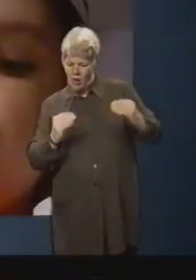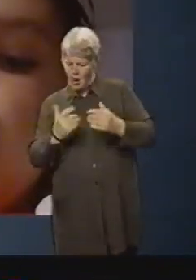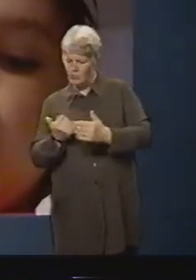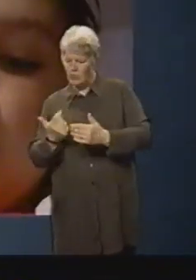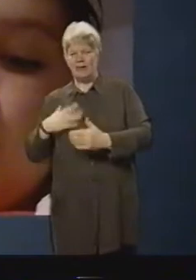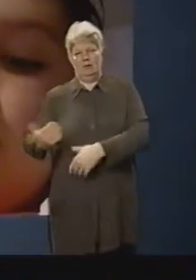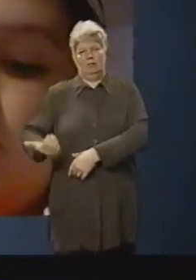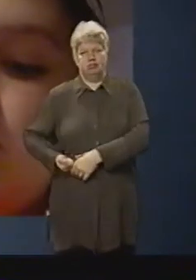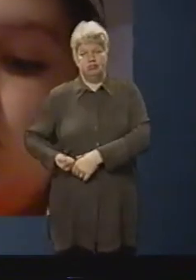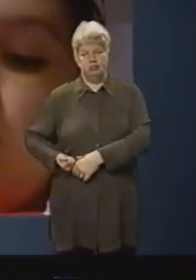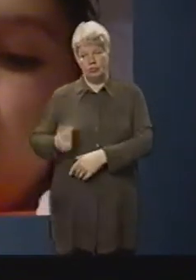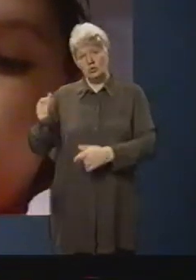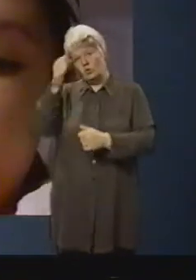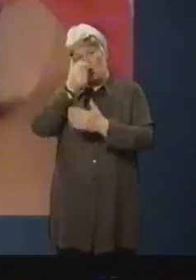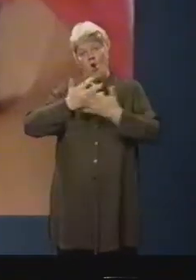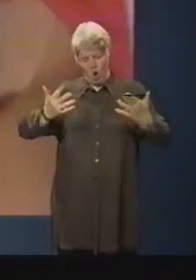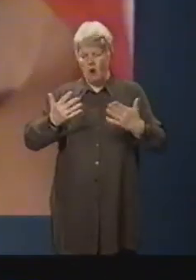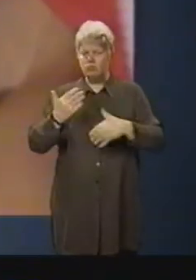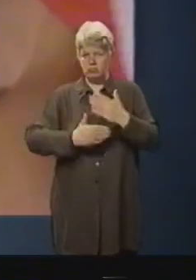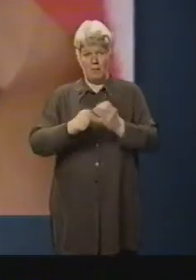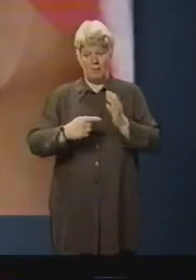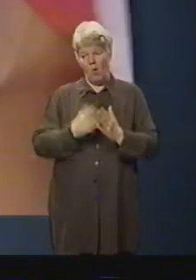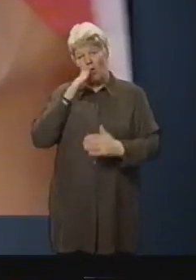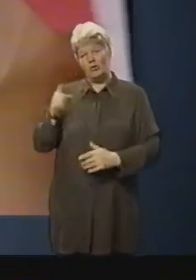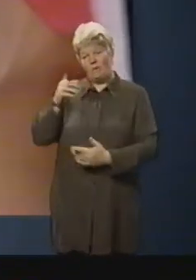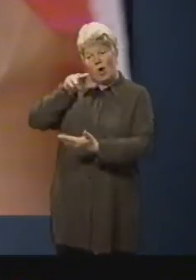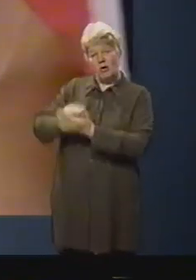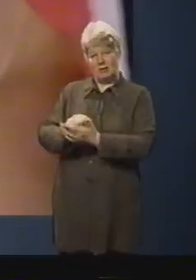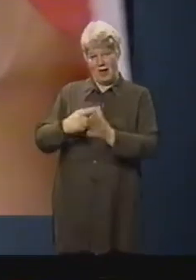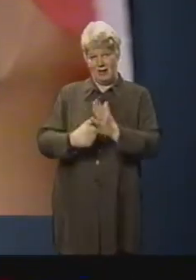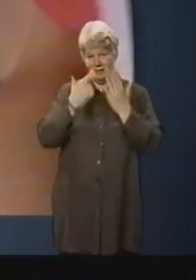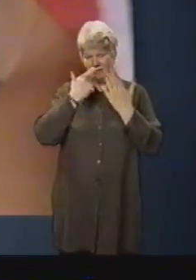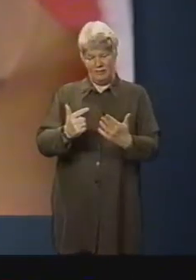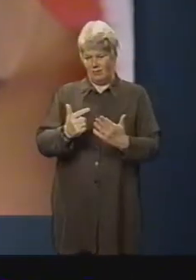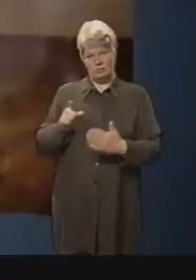when she was first diagnosed at seven, it was her mother who understood the full implications.